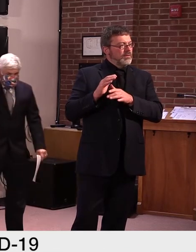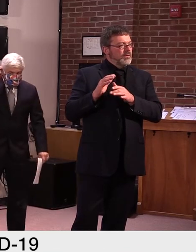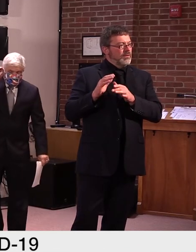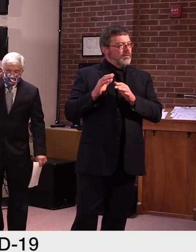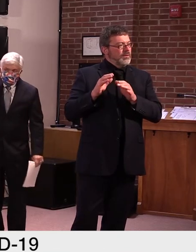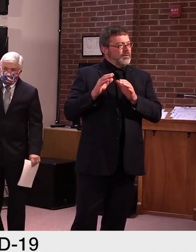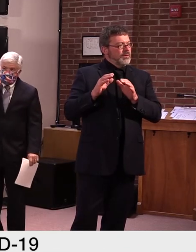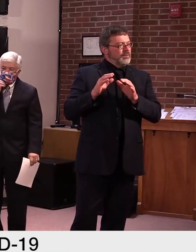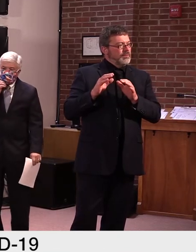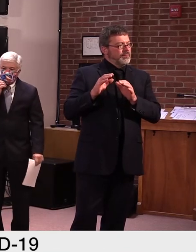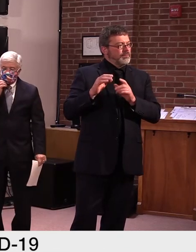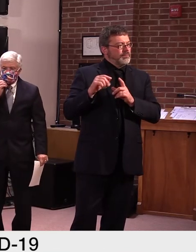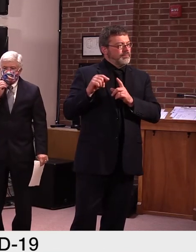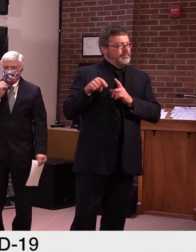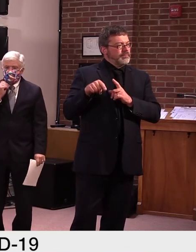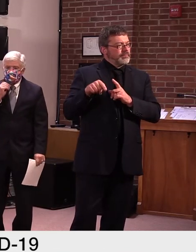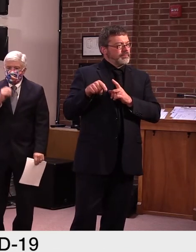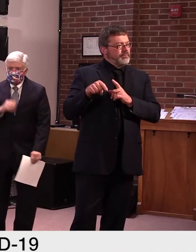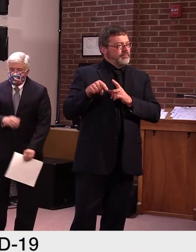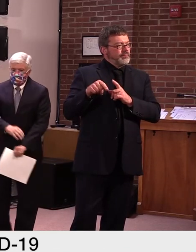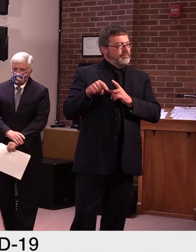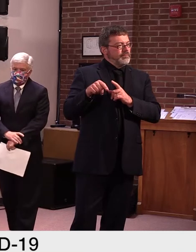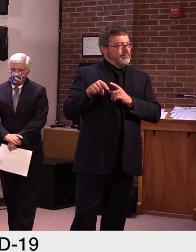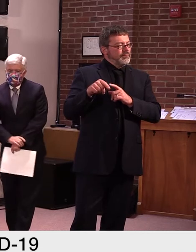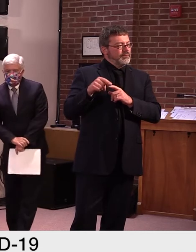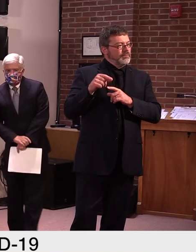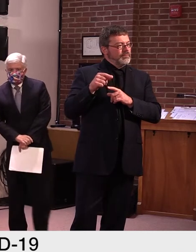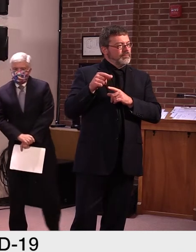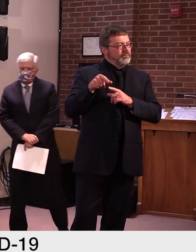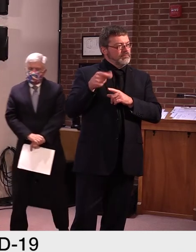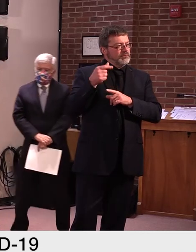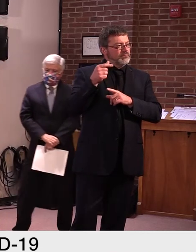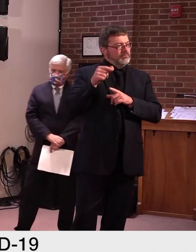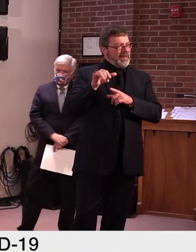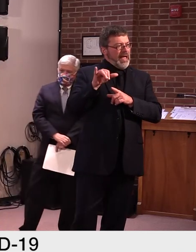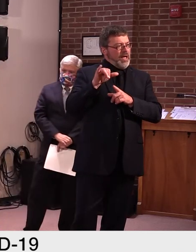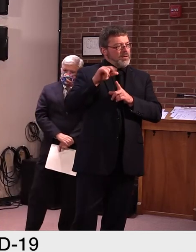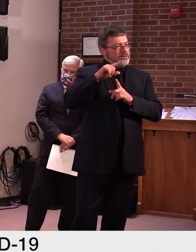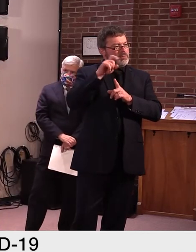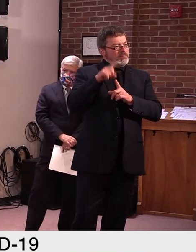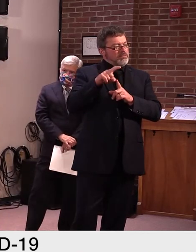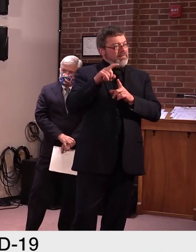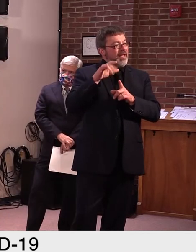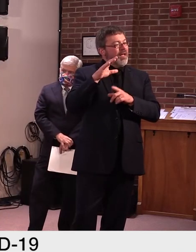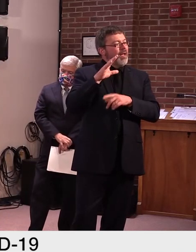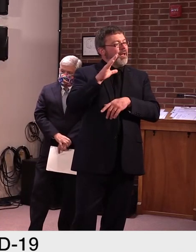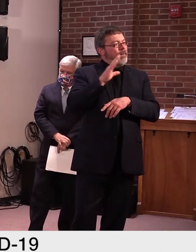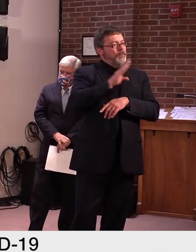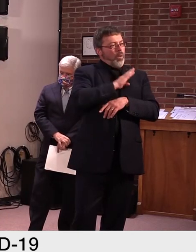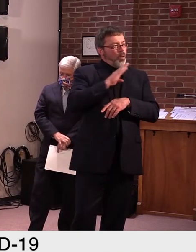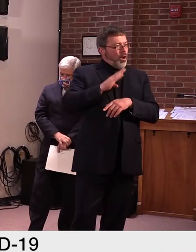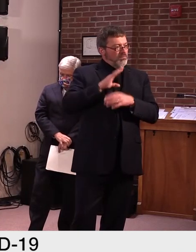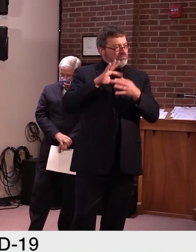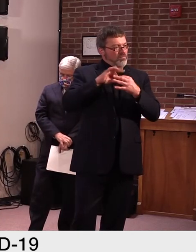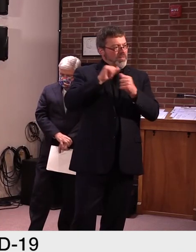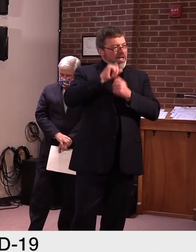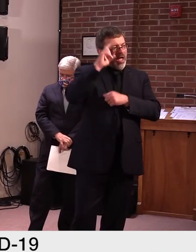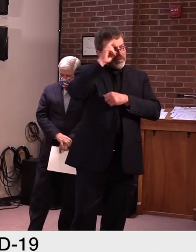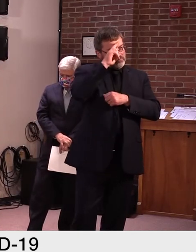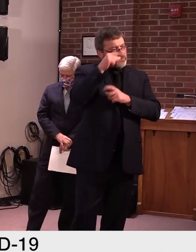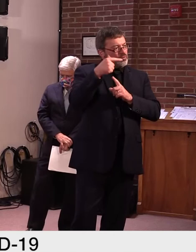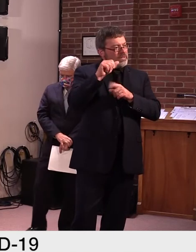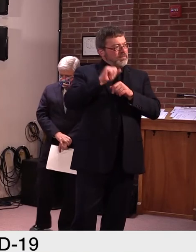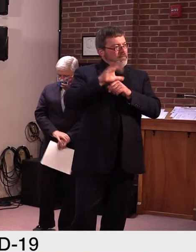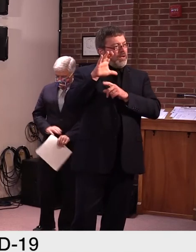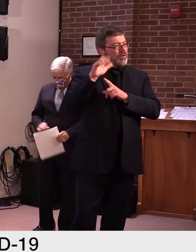Care Board. And one of the strongest players in the whole reform area is Jessica Holmes, one of five members of the